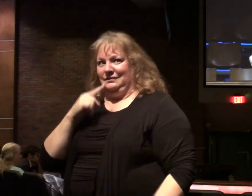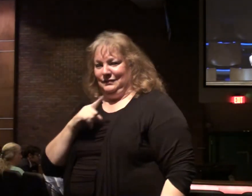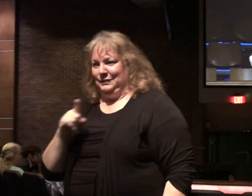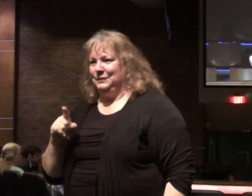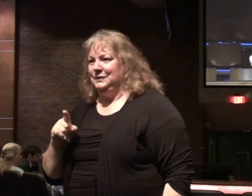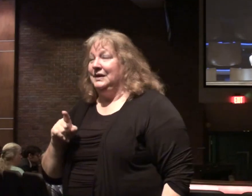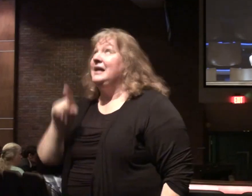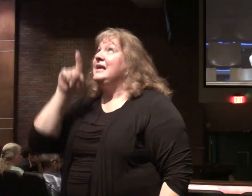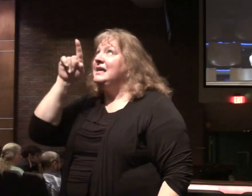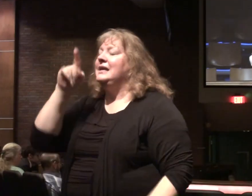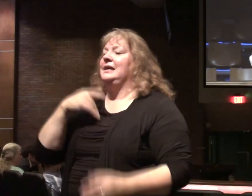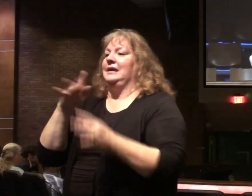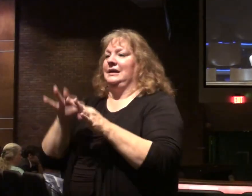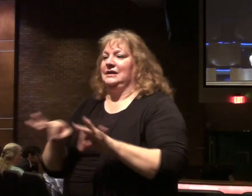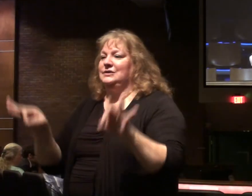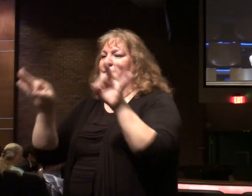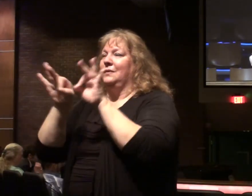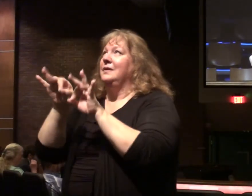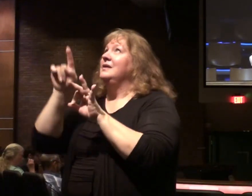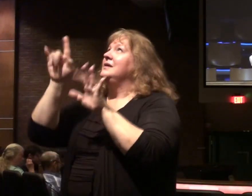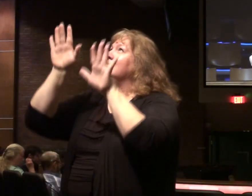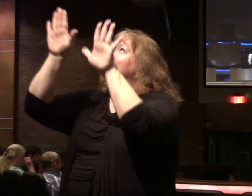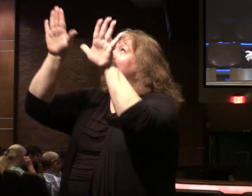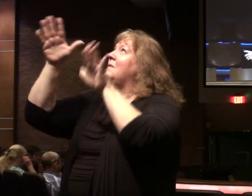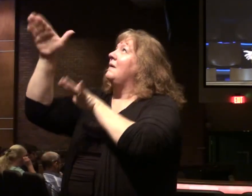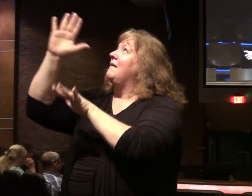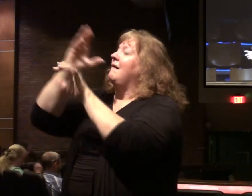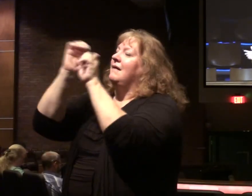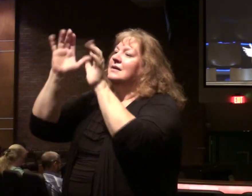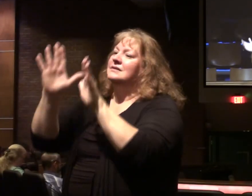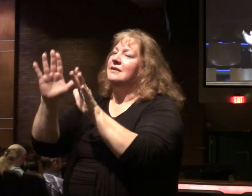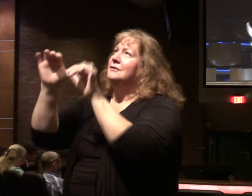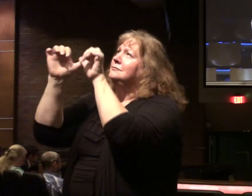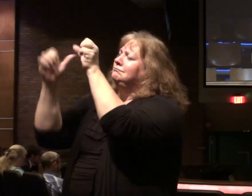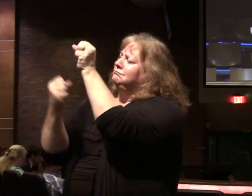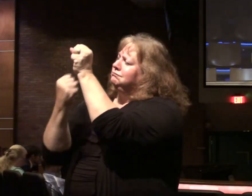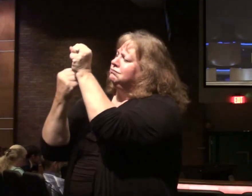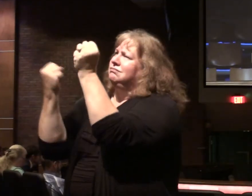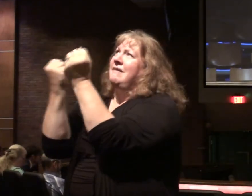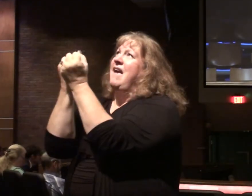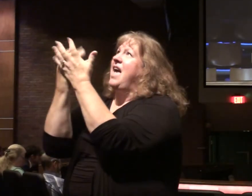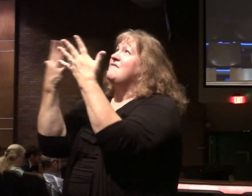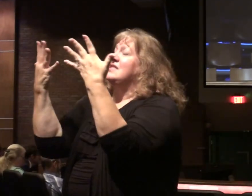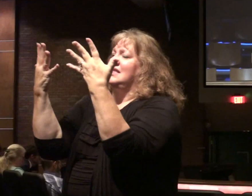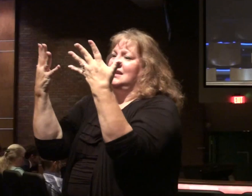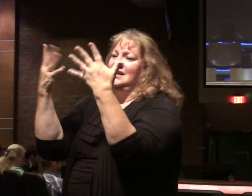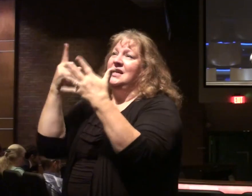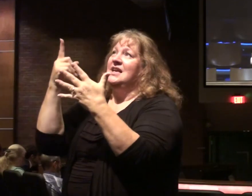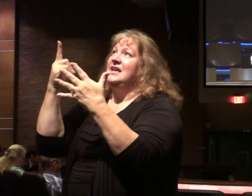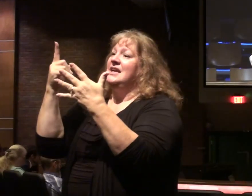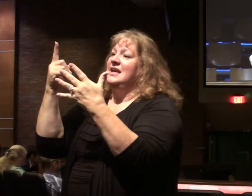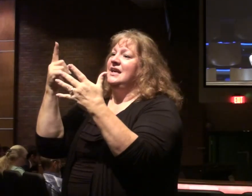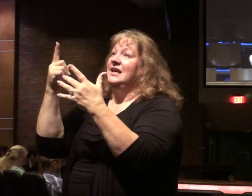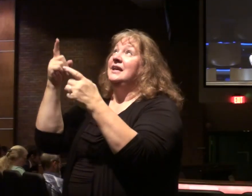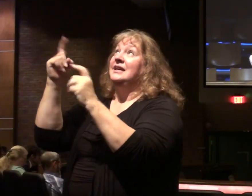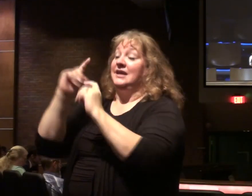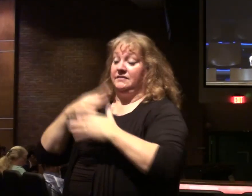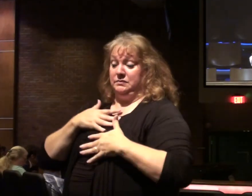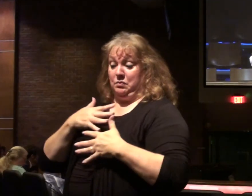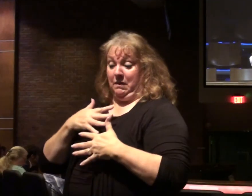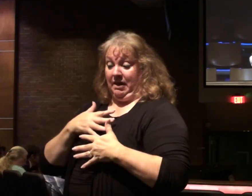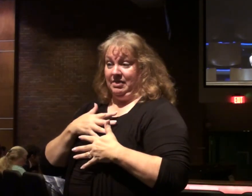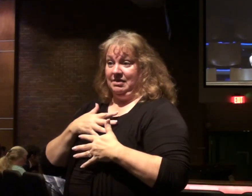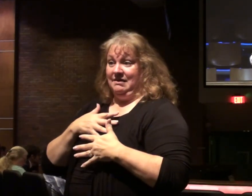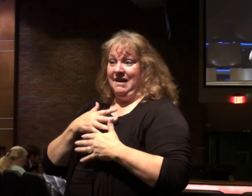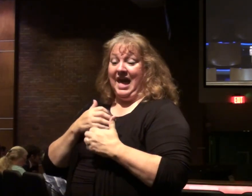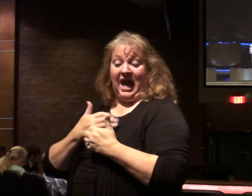He is worthy. He is the great God and Savior. He sustains all things. He upholds all things. He gives you breath. He gives all